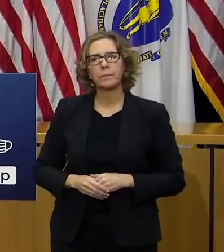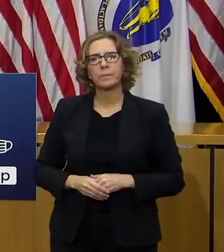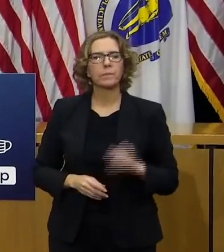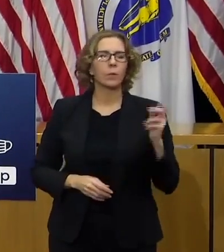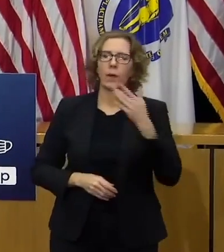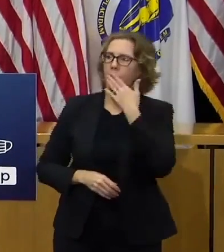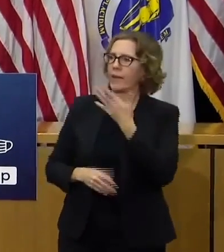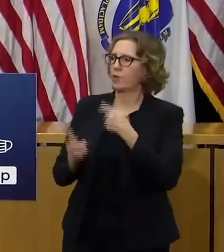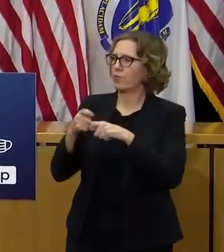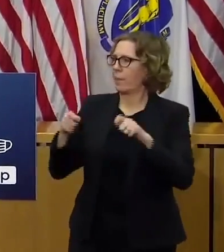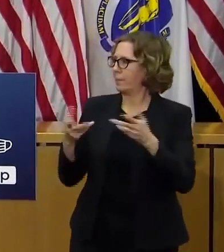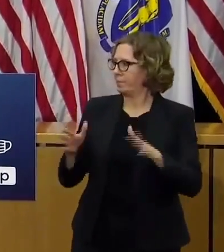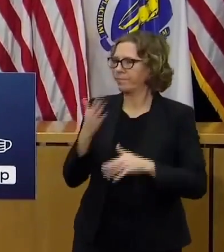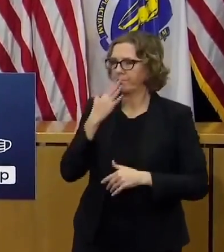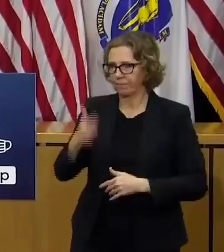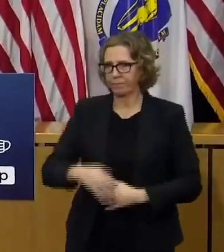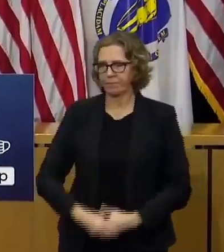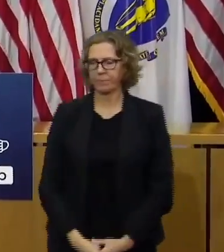everyone